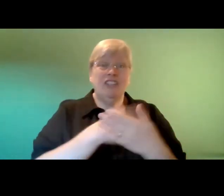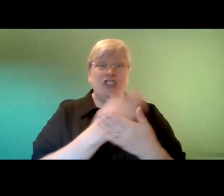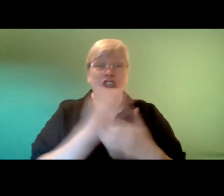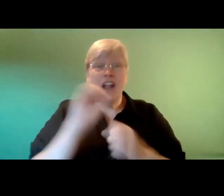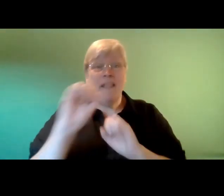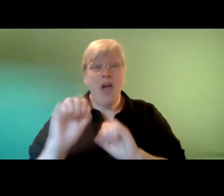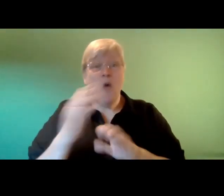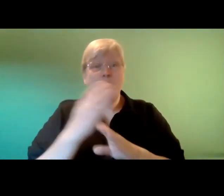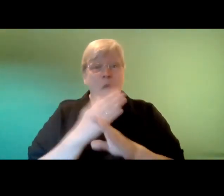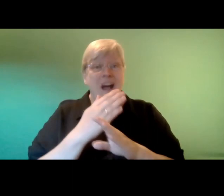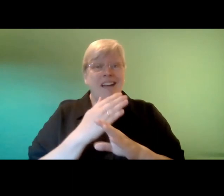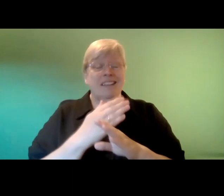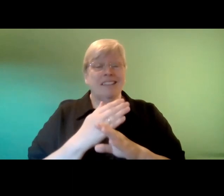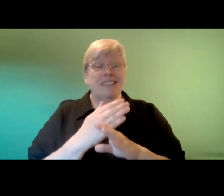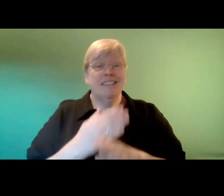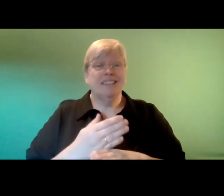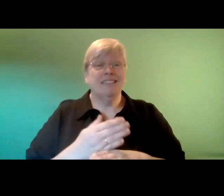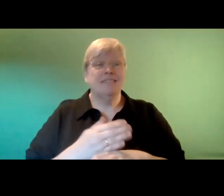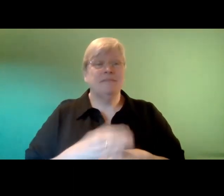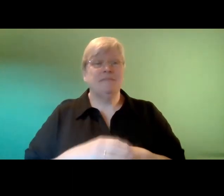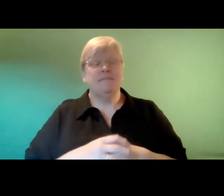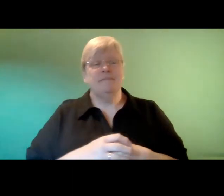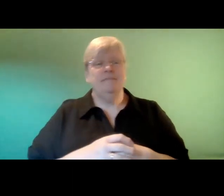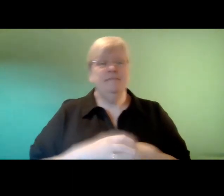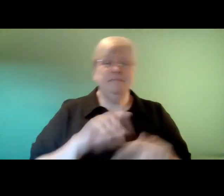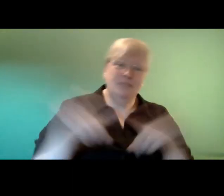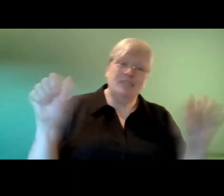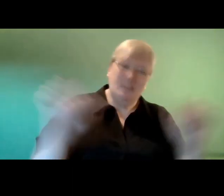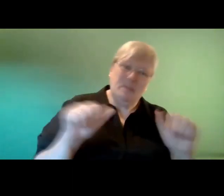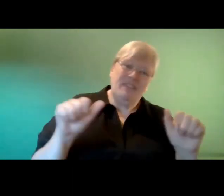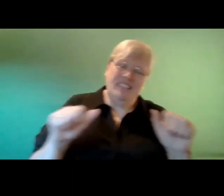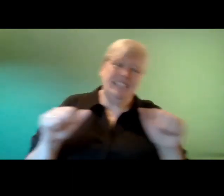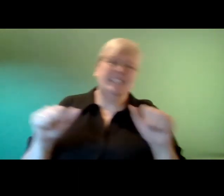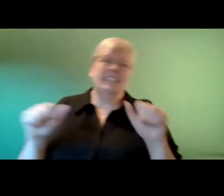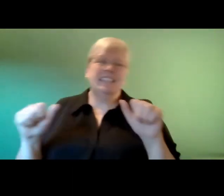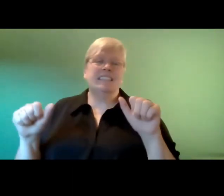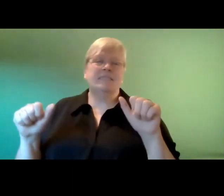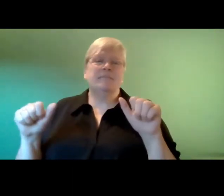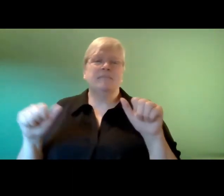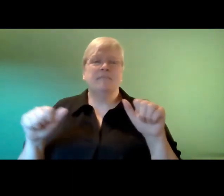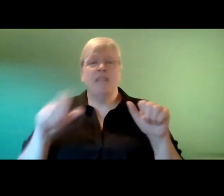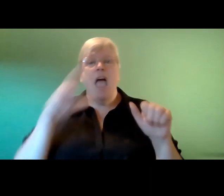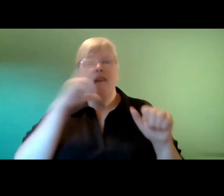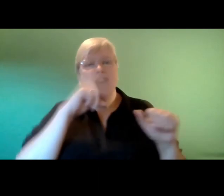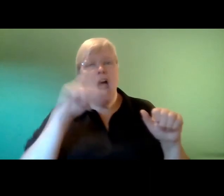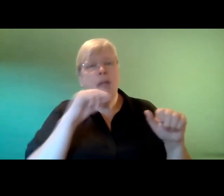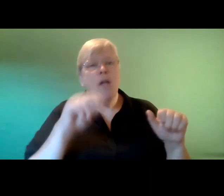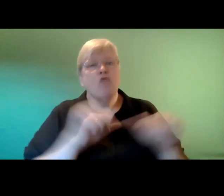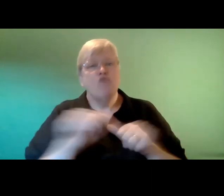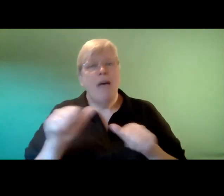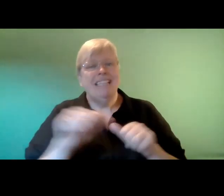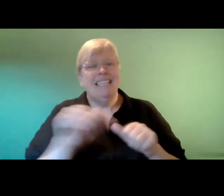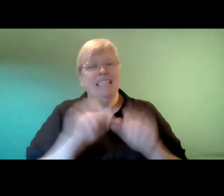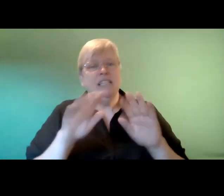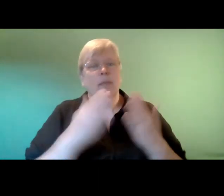so sorry long story short um the verbal remedies book this